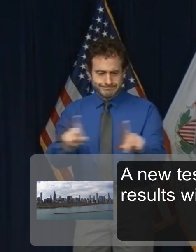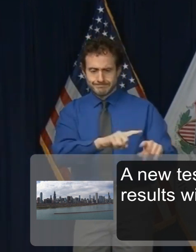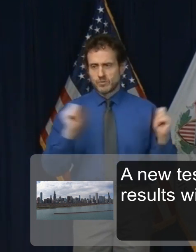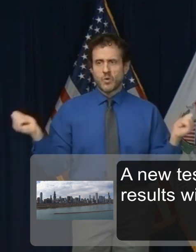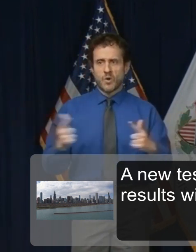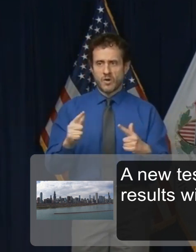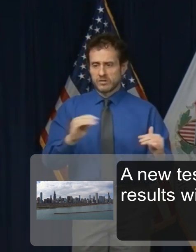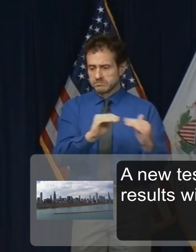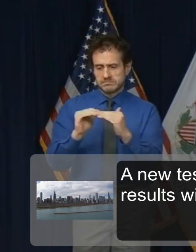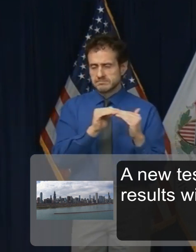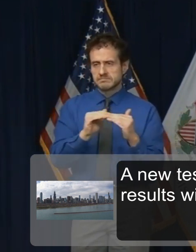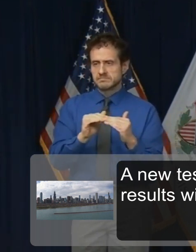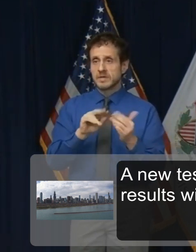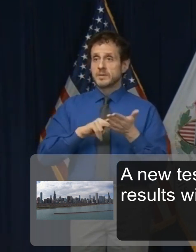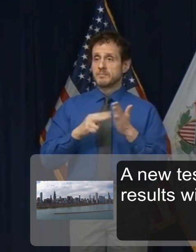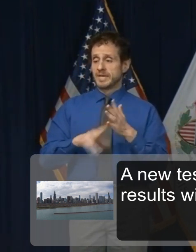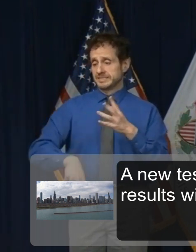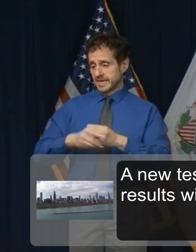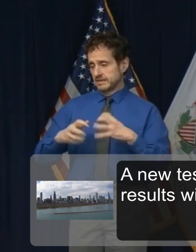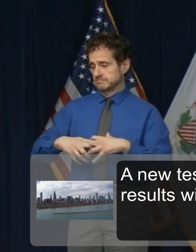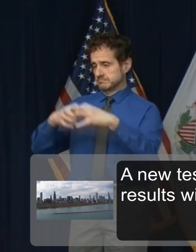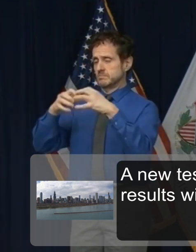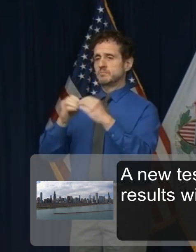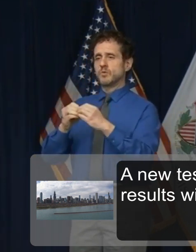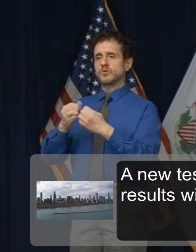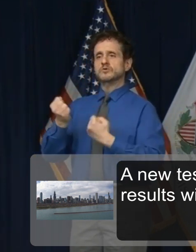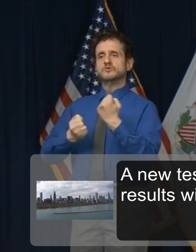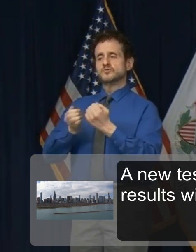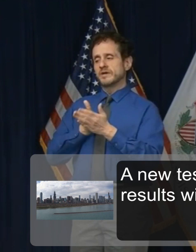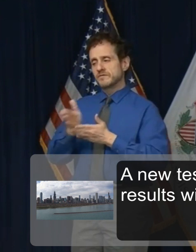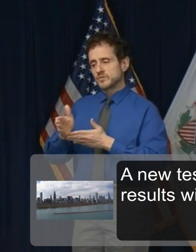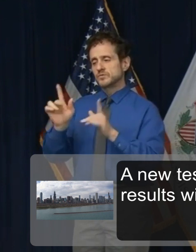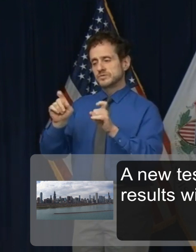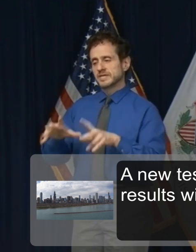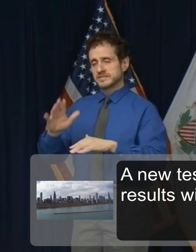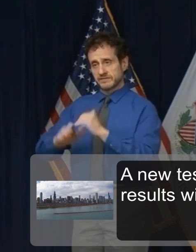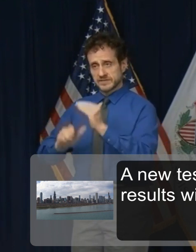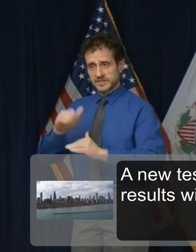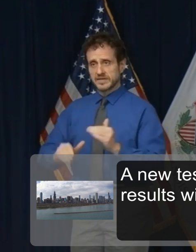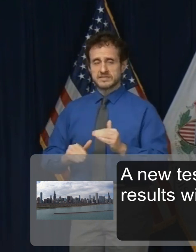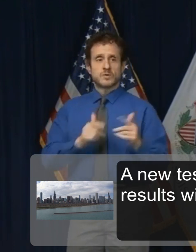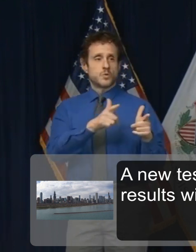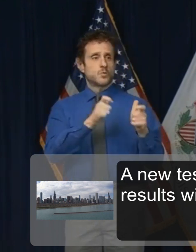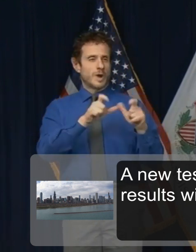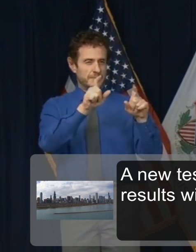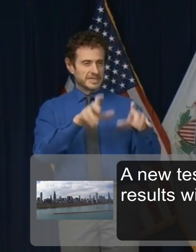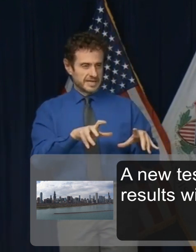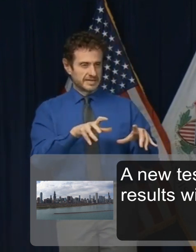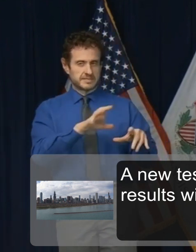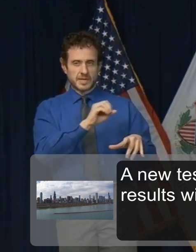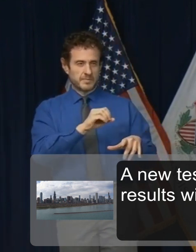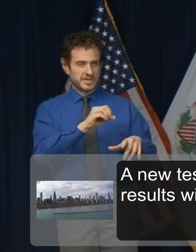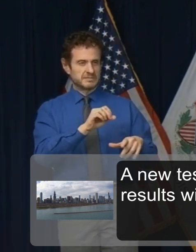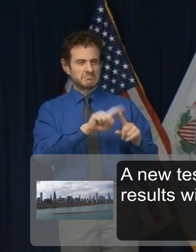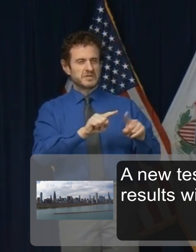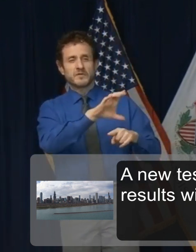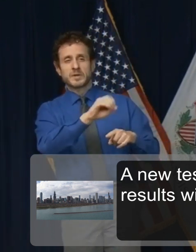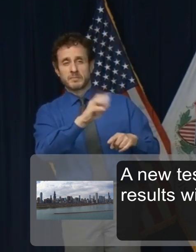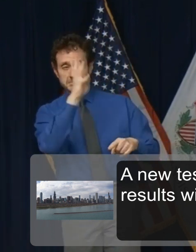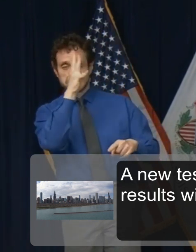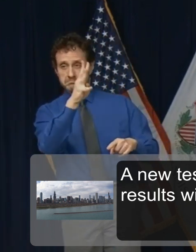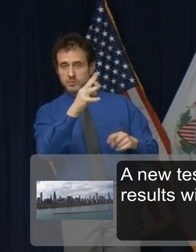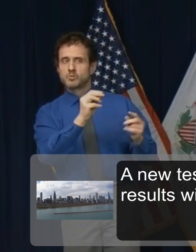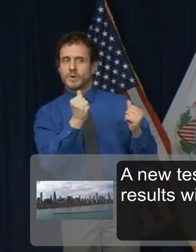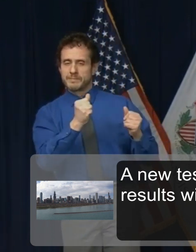adding more drive-through testing facilities, working with rapid test companies, and building up our own in-state lab